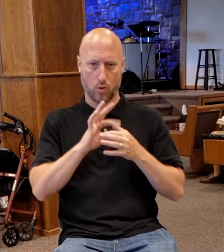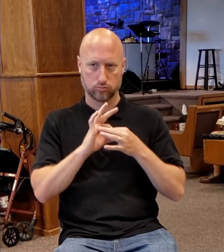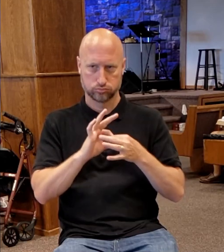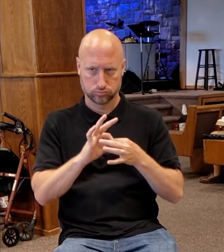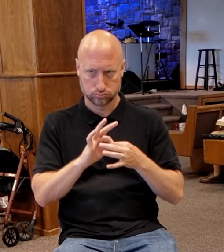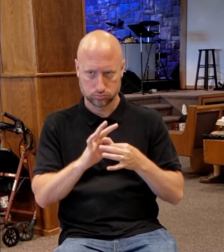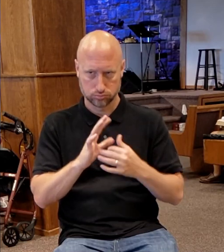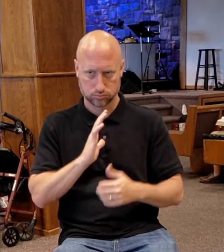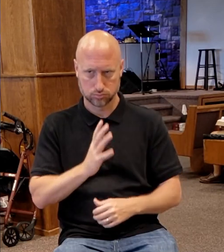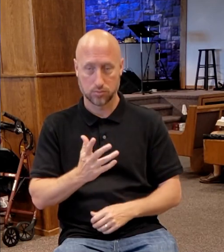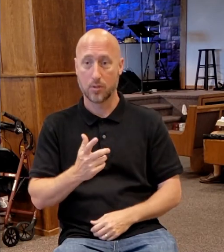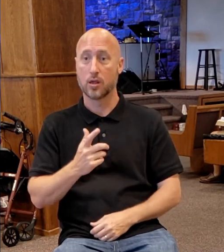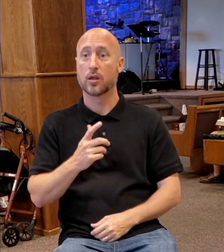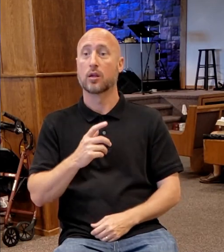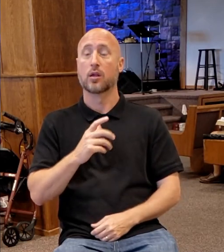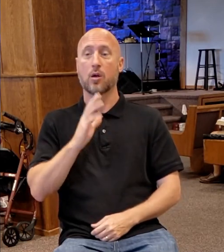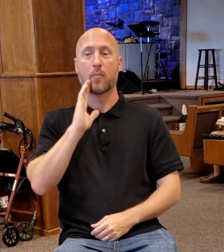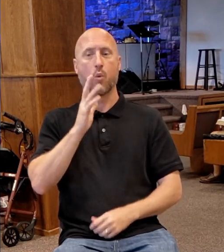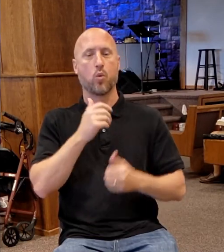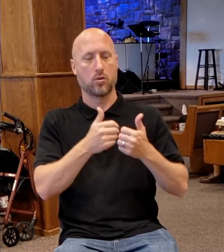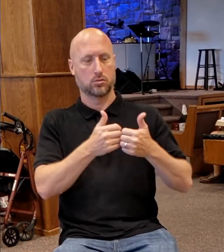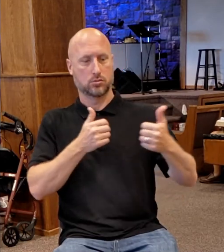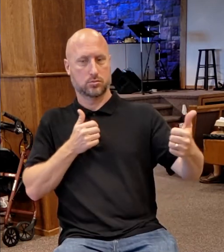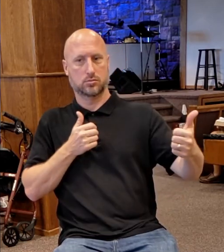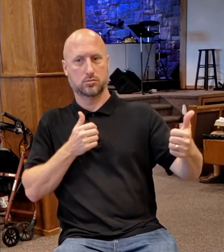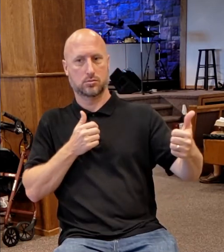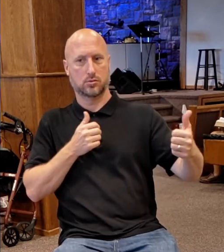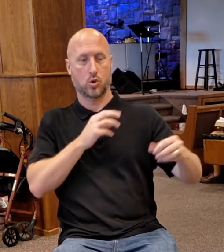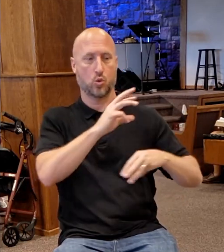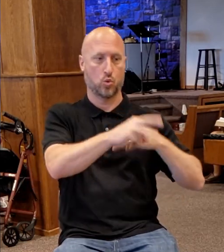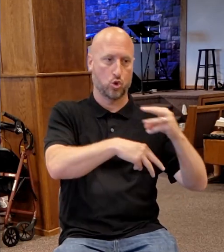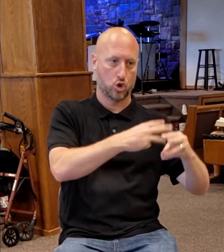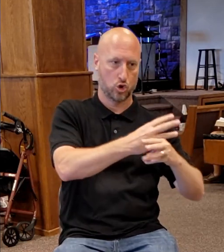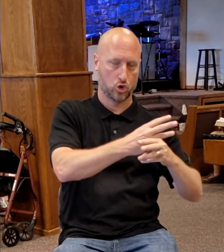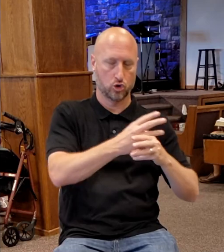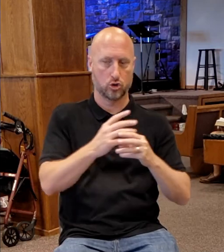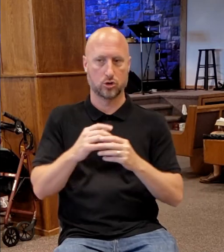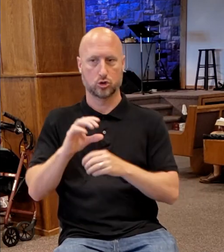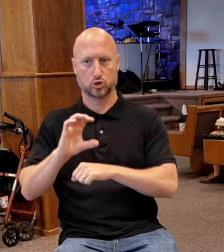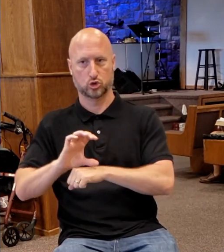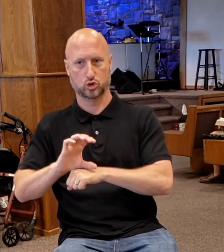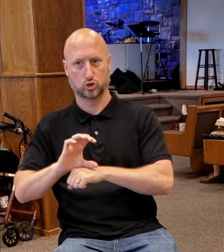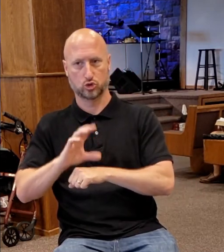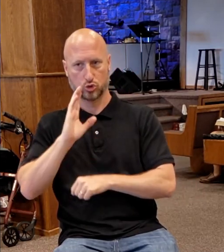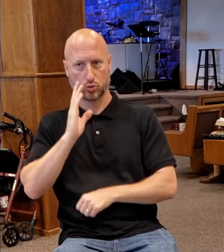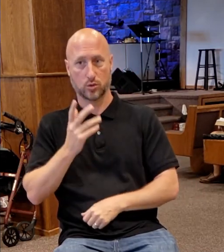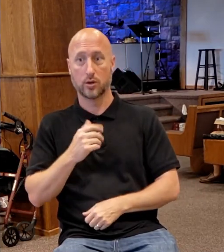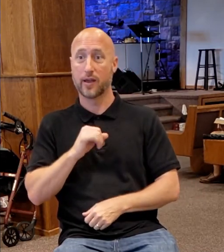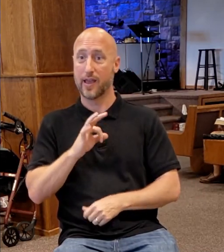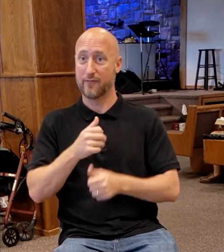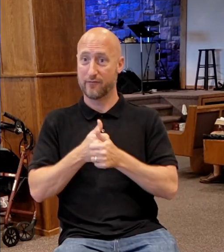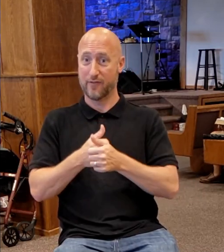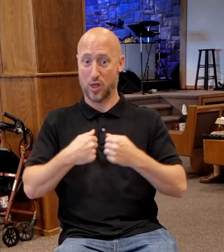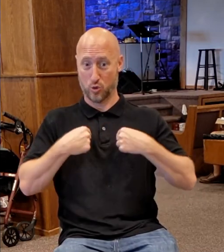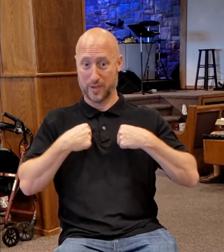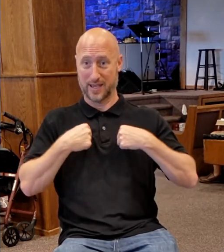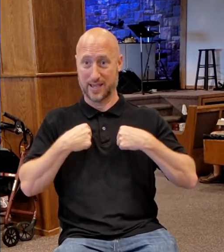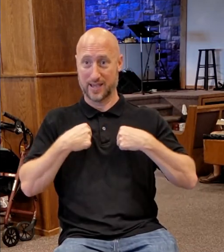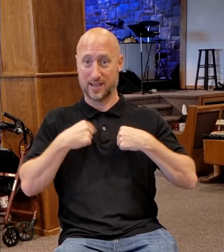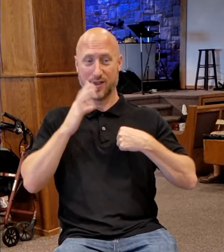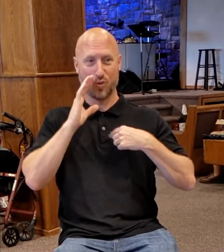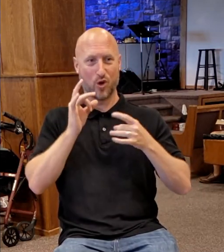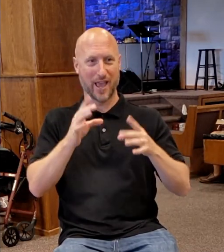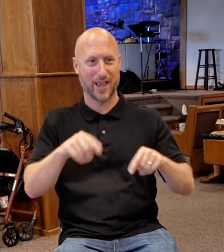And if it hated me, and you're going to follow me, it's going to hate you. You don't have to be,